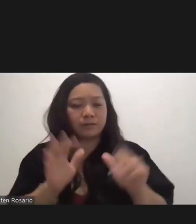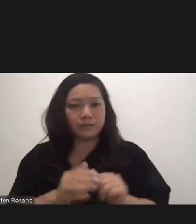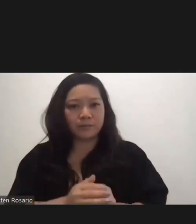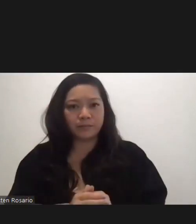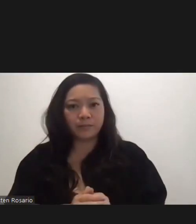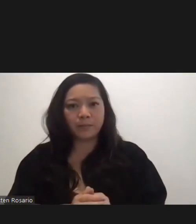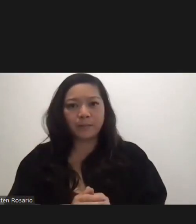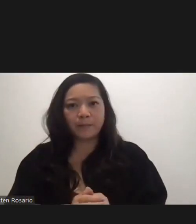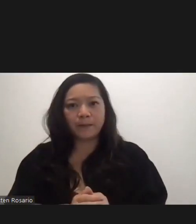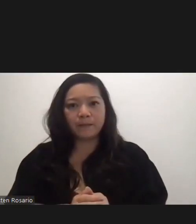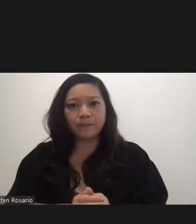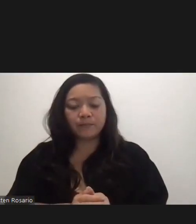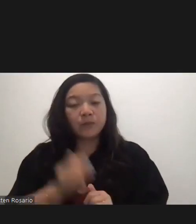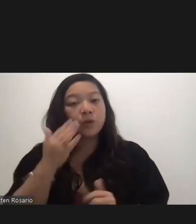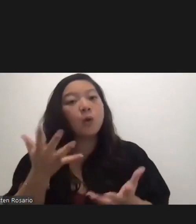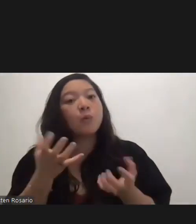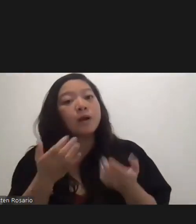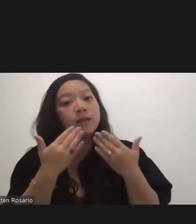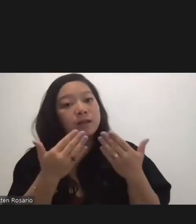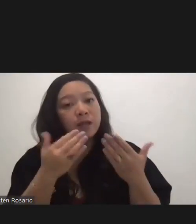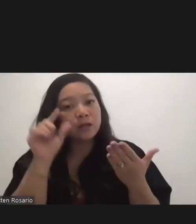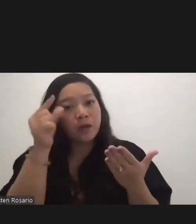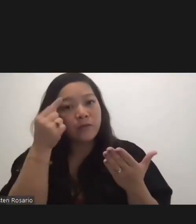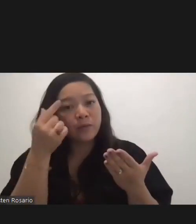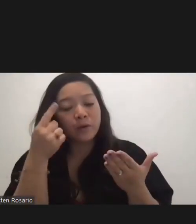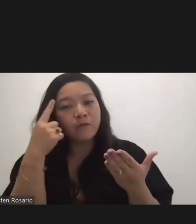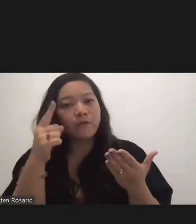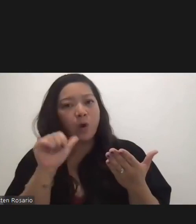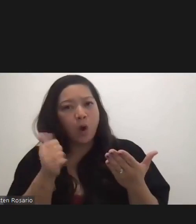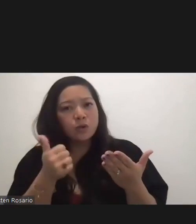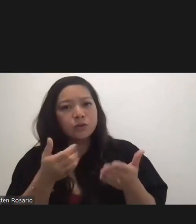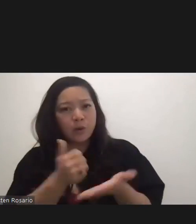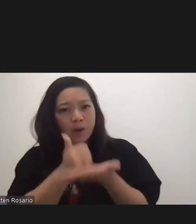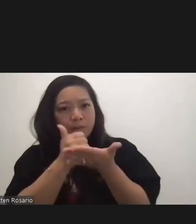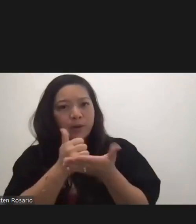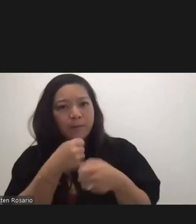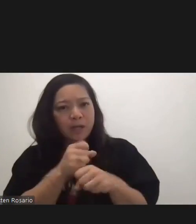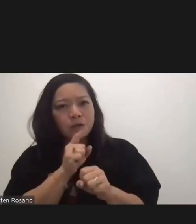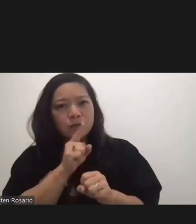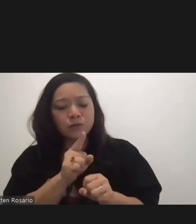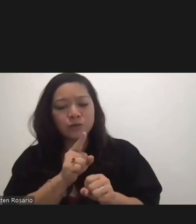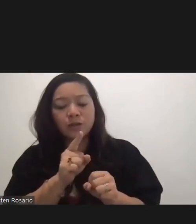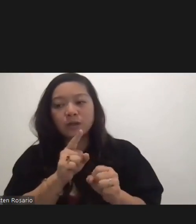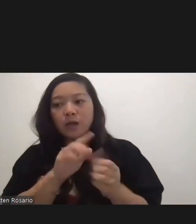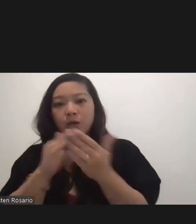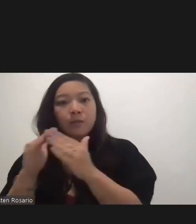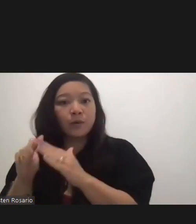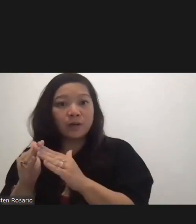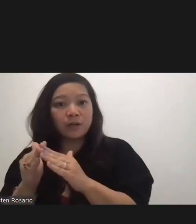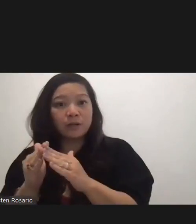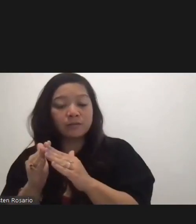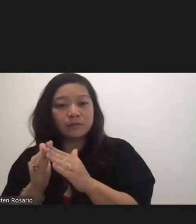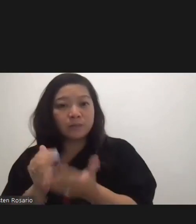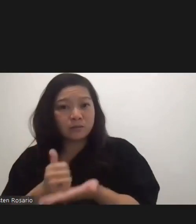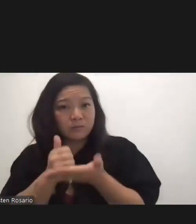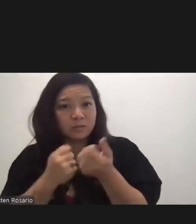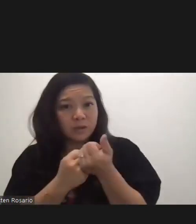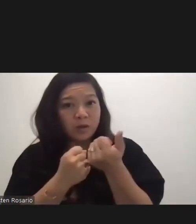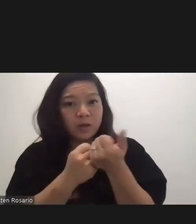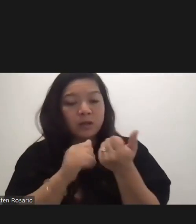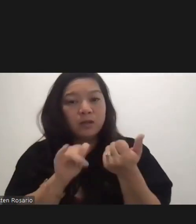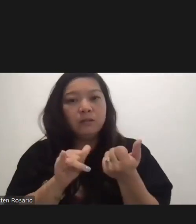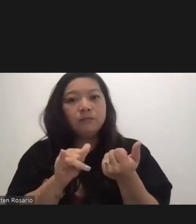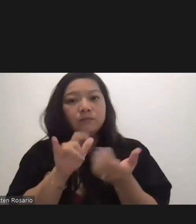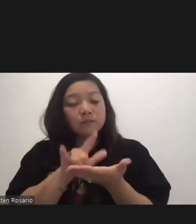so I want to thank the governor also for helping us reassure the rest of the community here that with this change in the travel